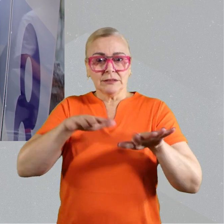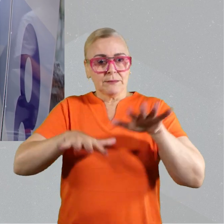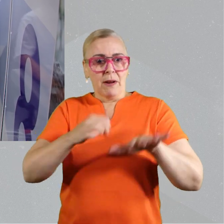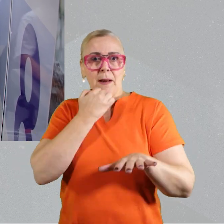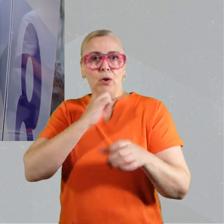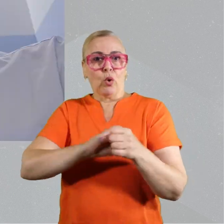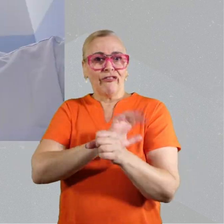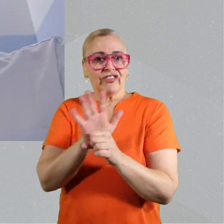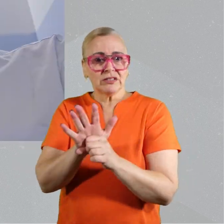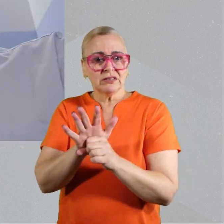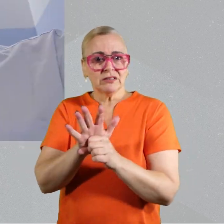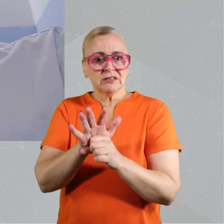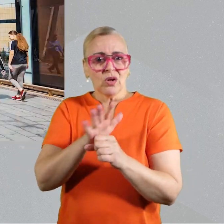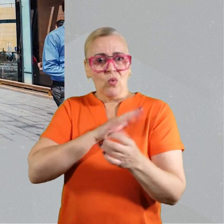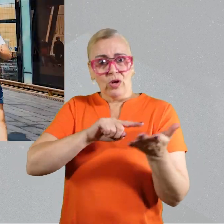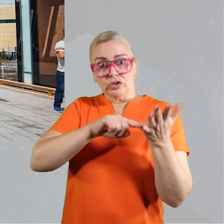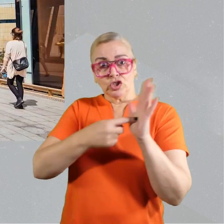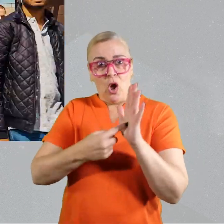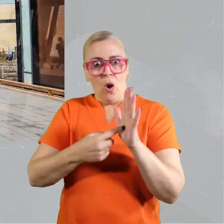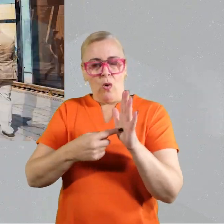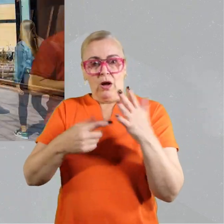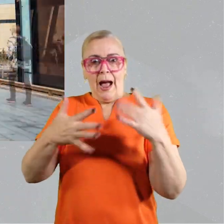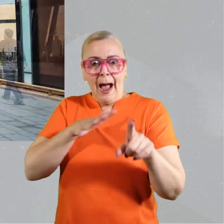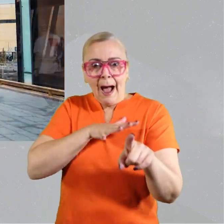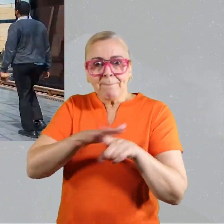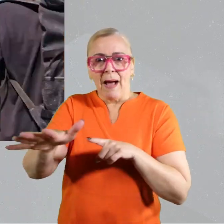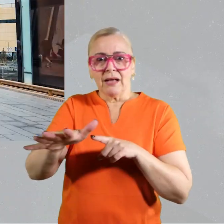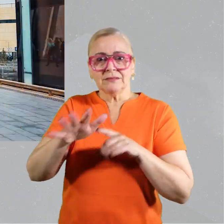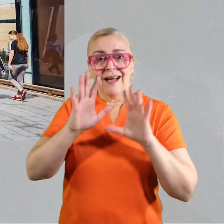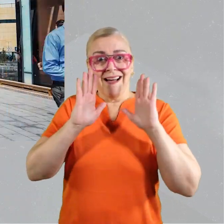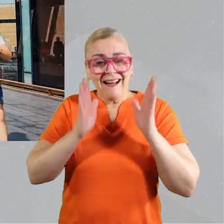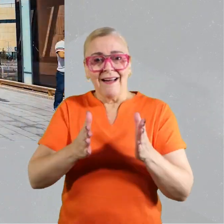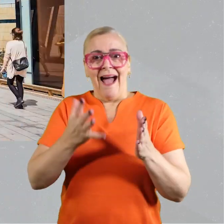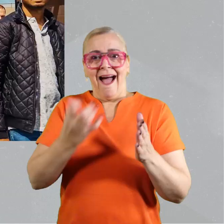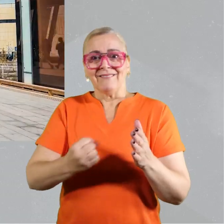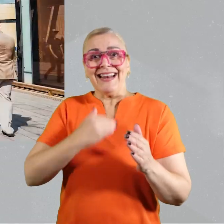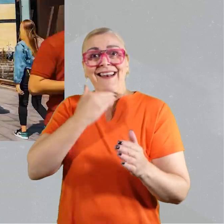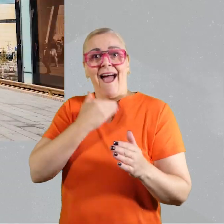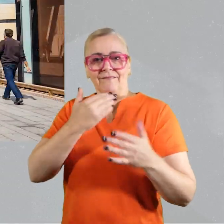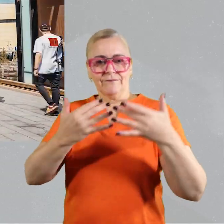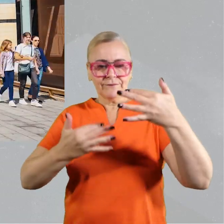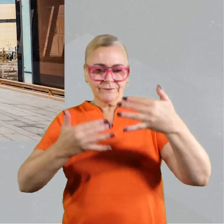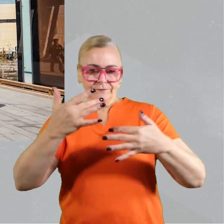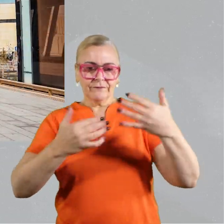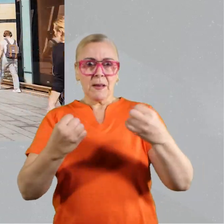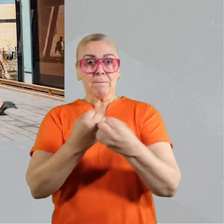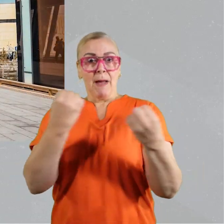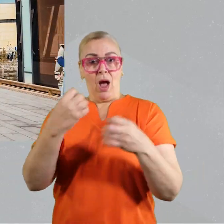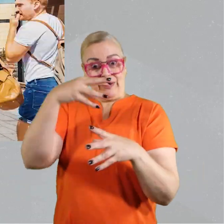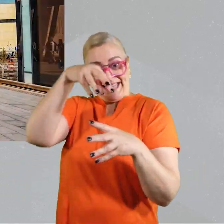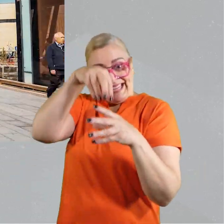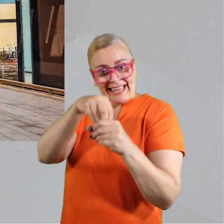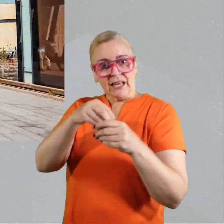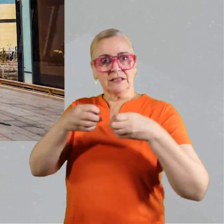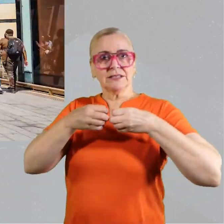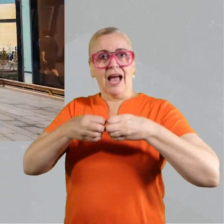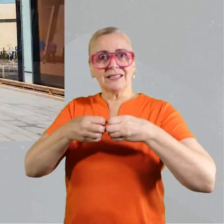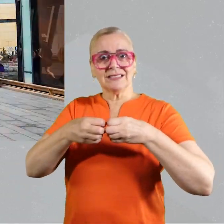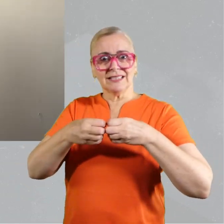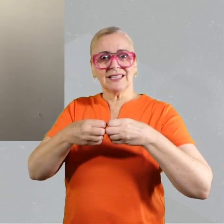We lose a COVID-scale number of people to cancer every year. And when you